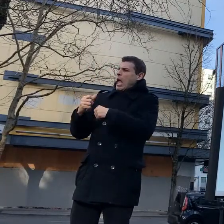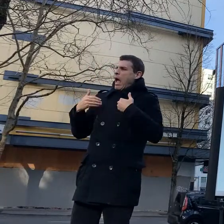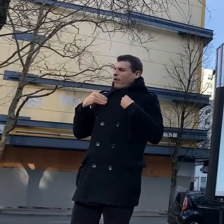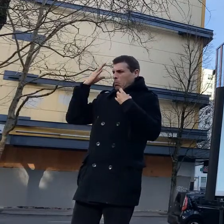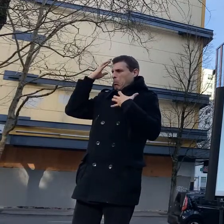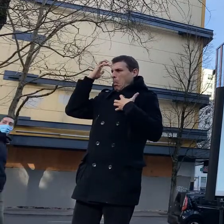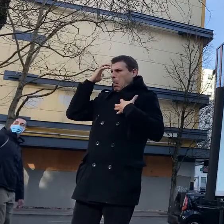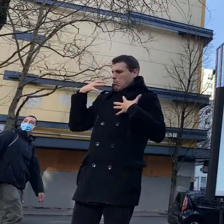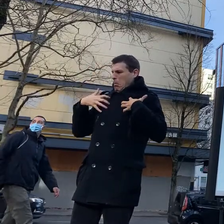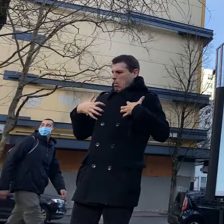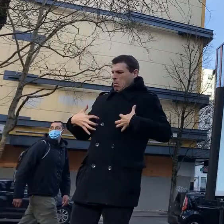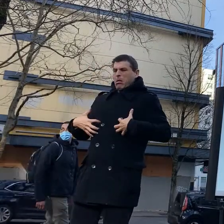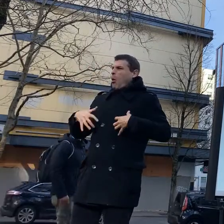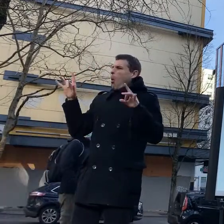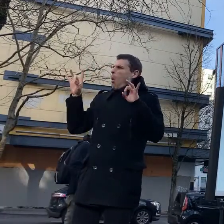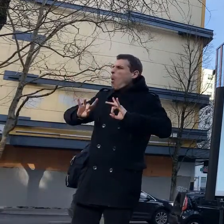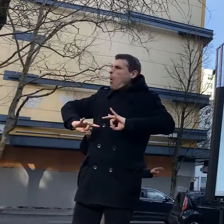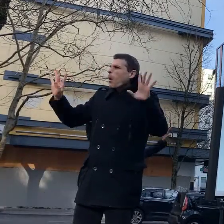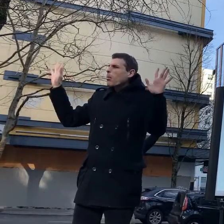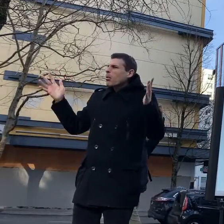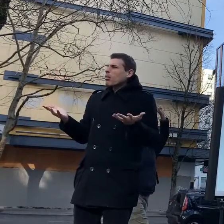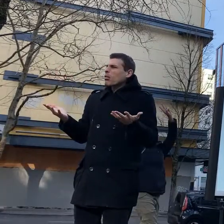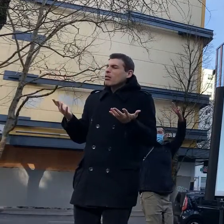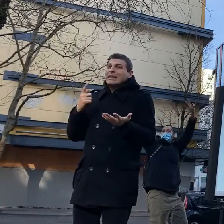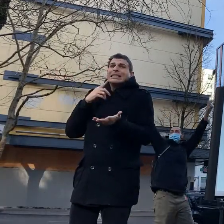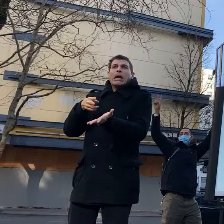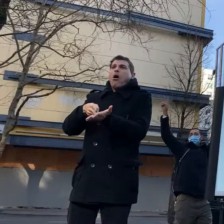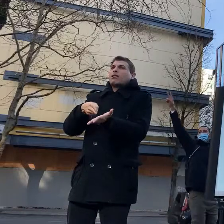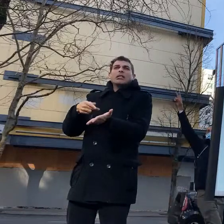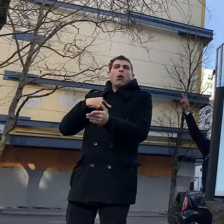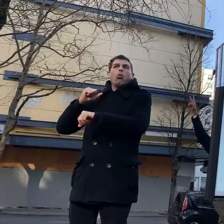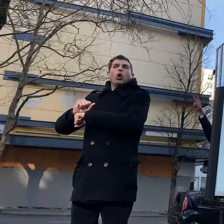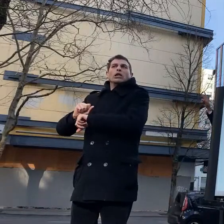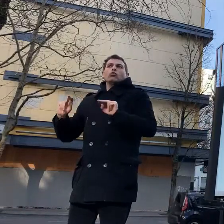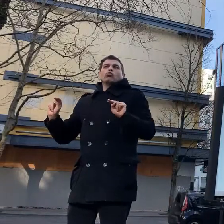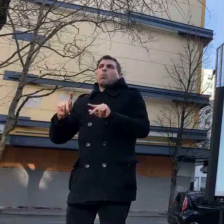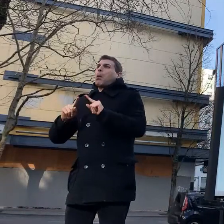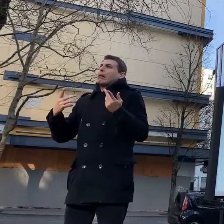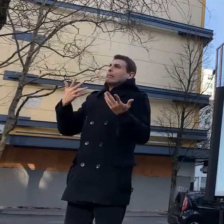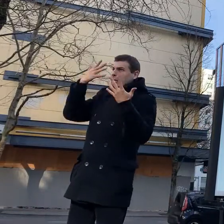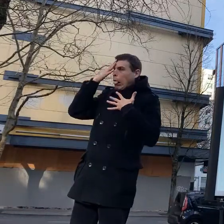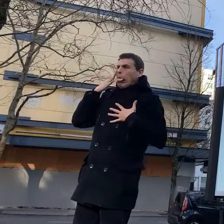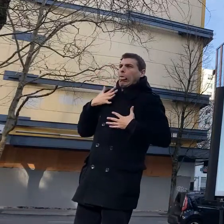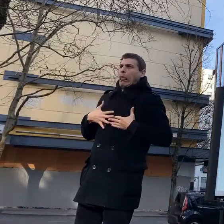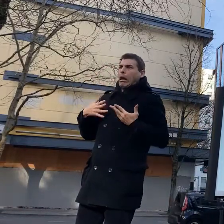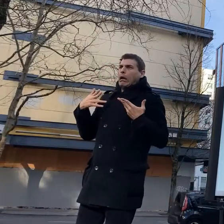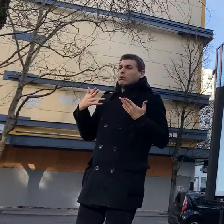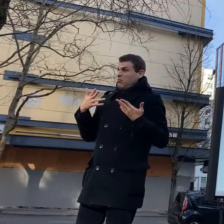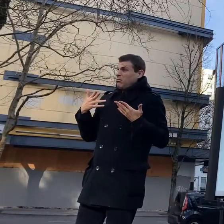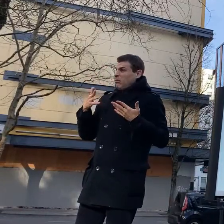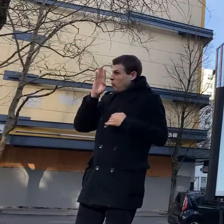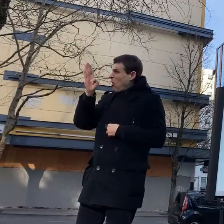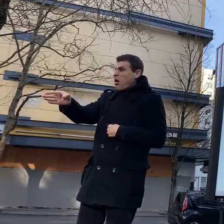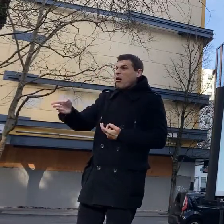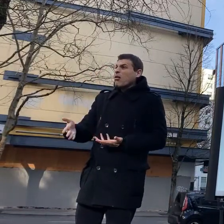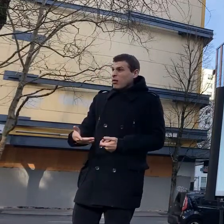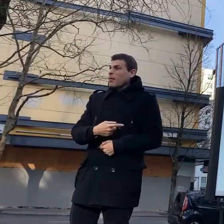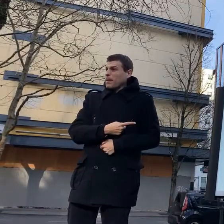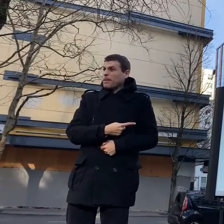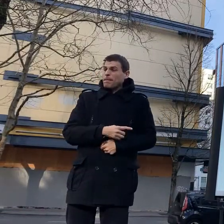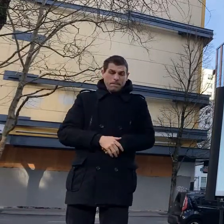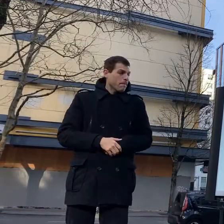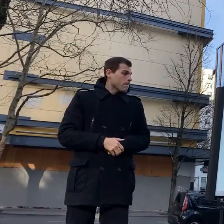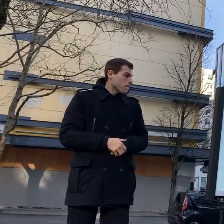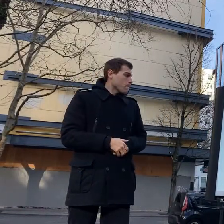documented on twitter right despite other agencies or media